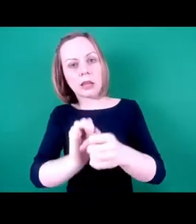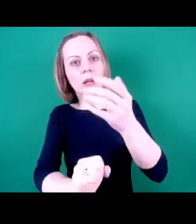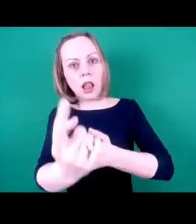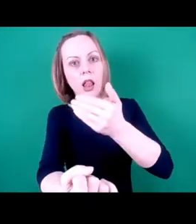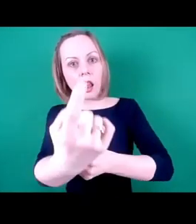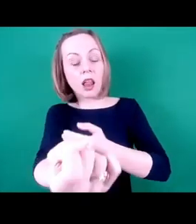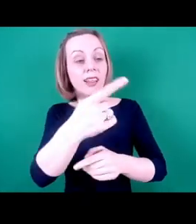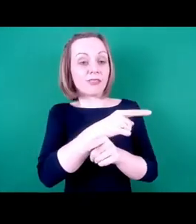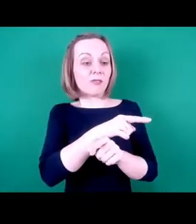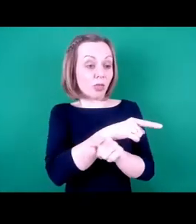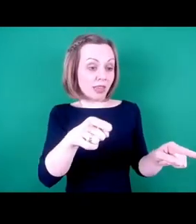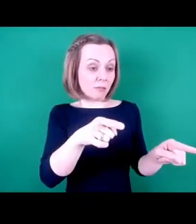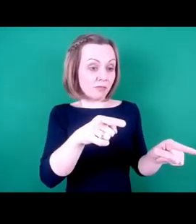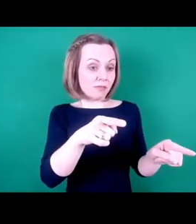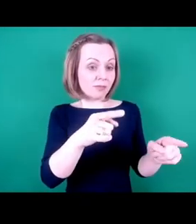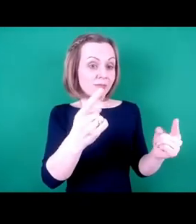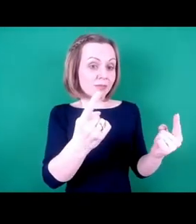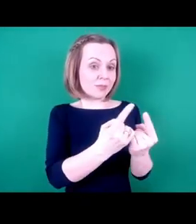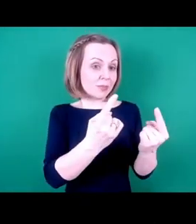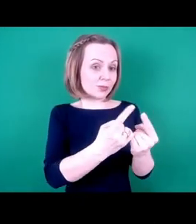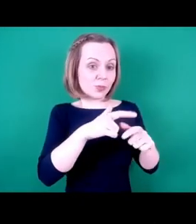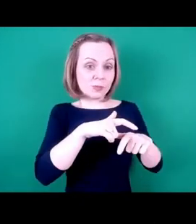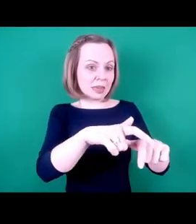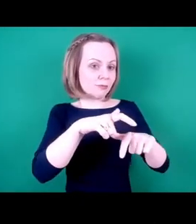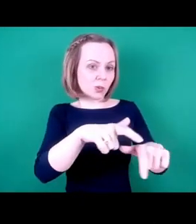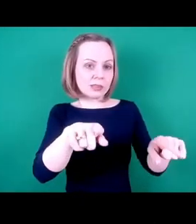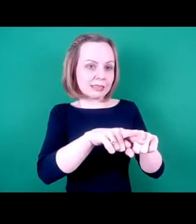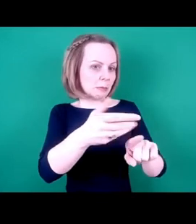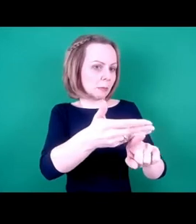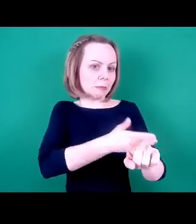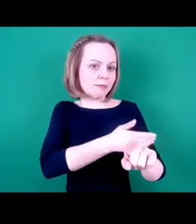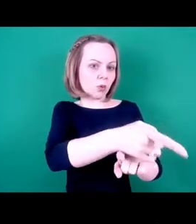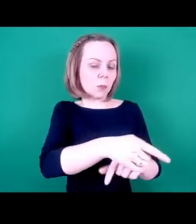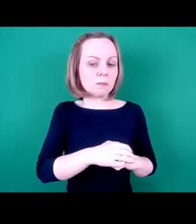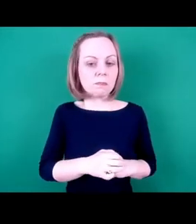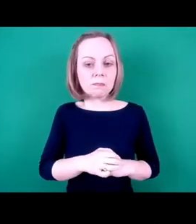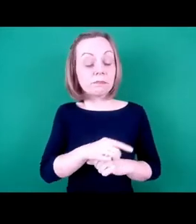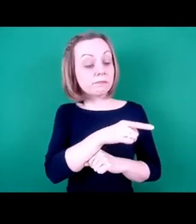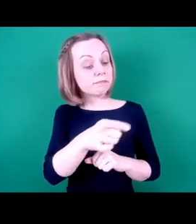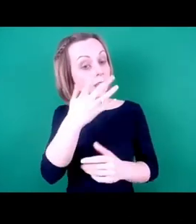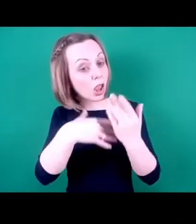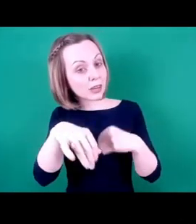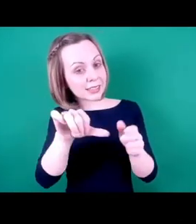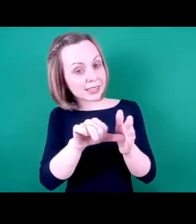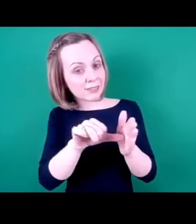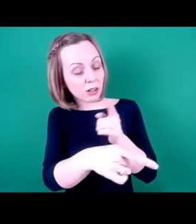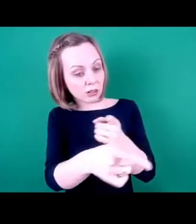were already there. So, as I've said already, the people with a learning disability, the impact of the lockdown has brought